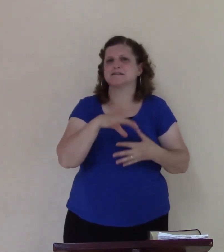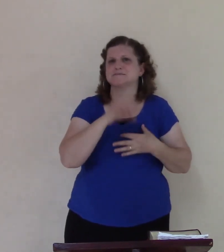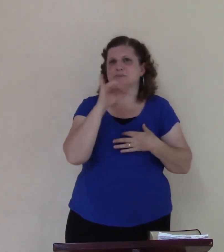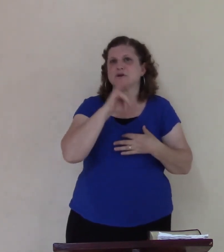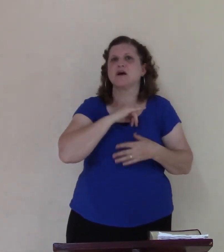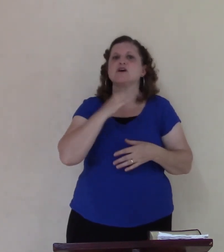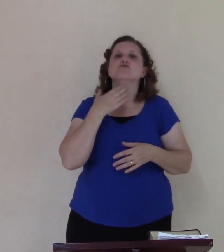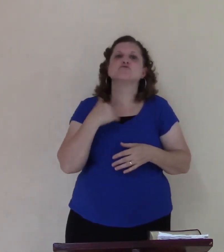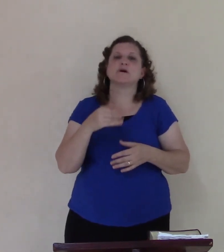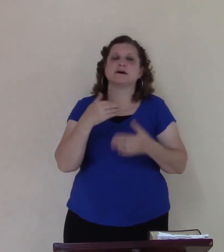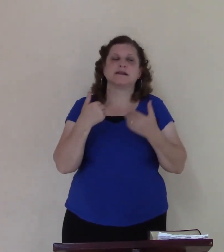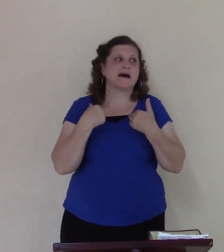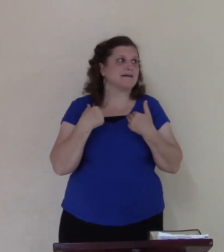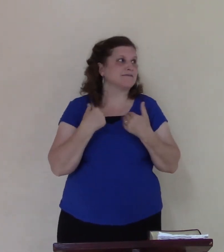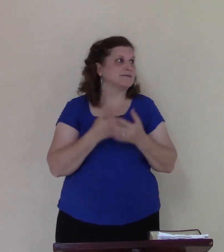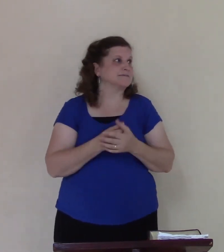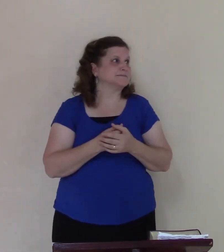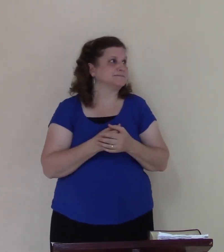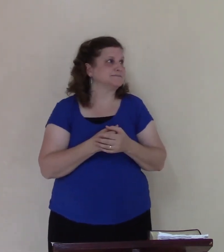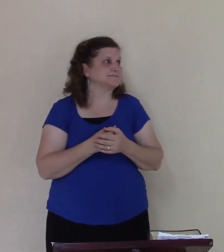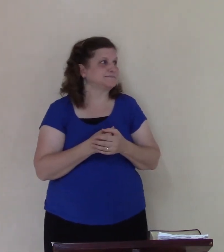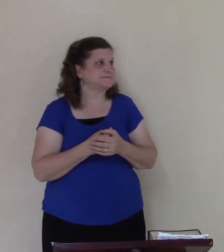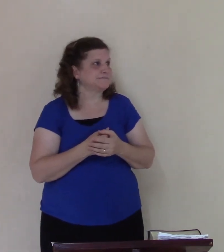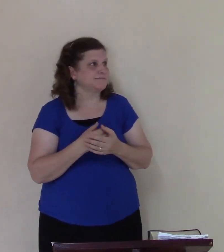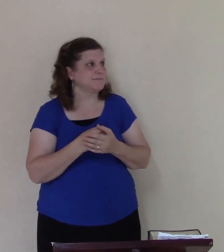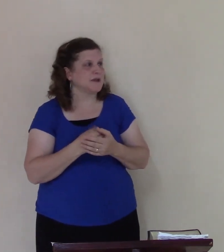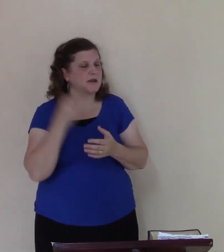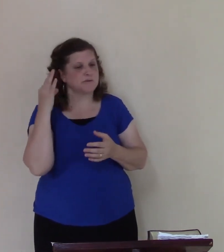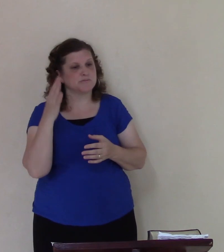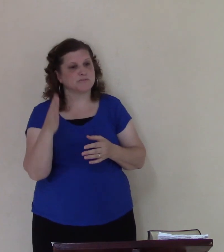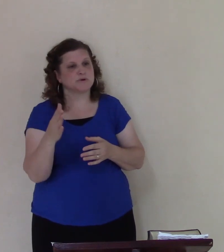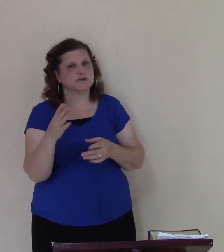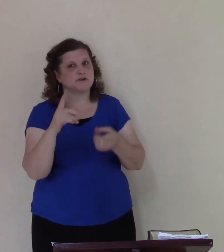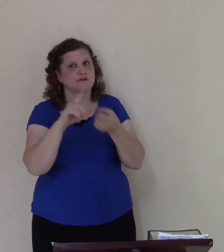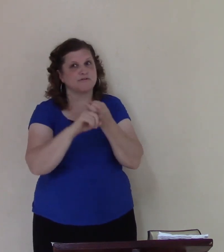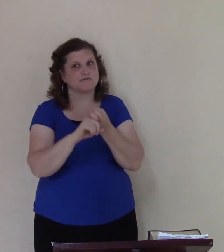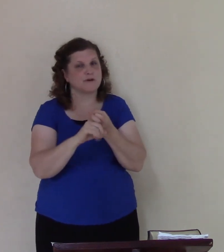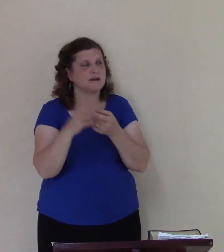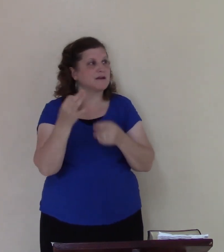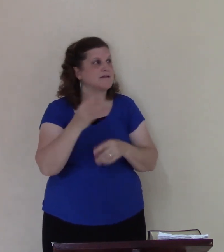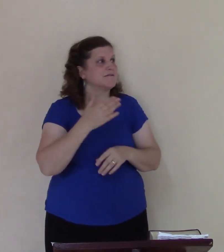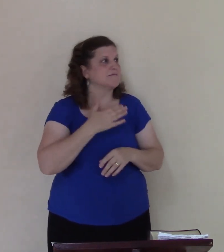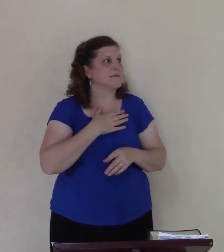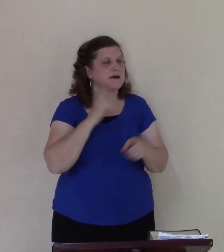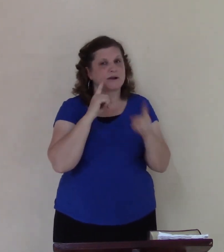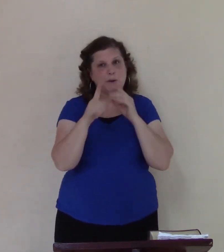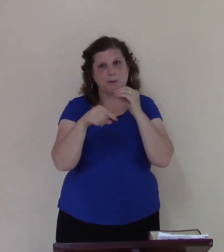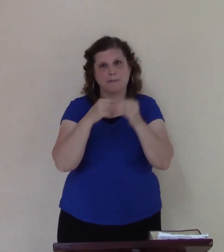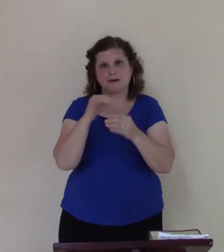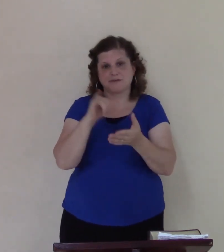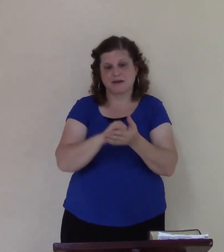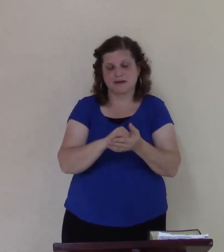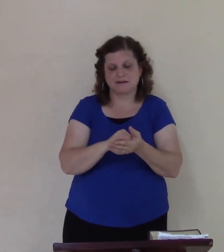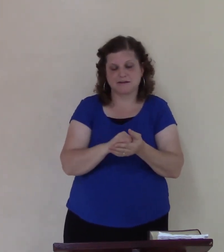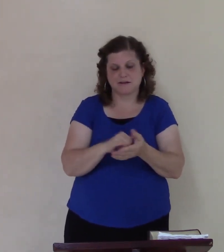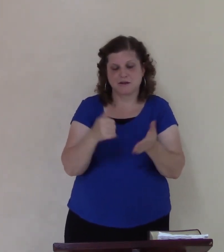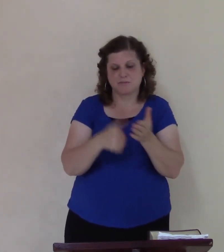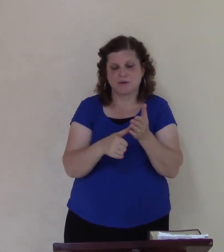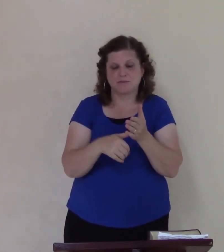sitting here online a pastor for online and it's we're talking about that the challenge sometimes we have is there's people